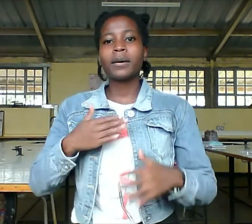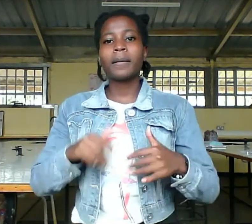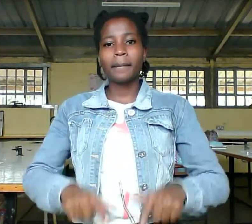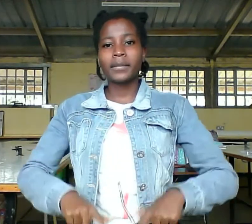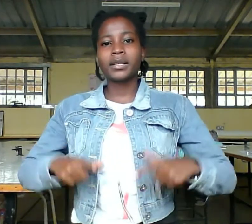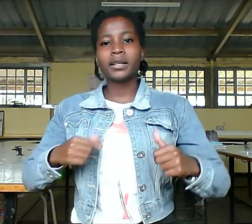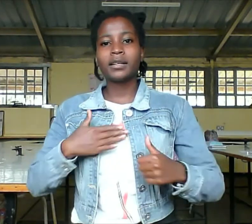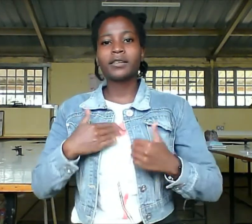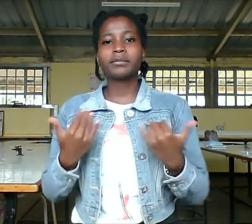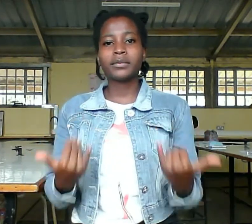forever. bless forever.